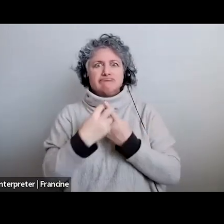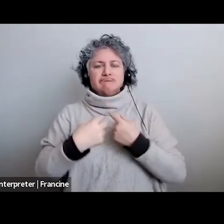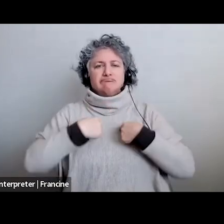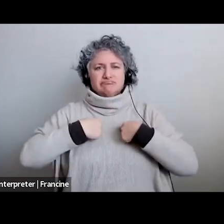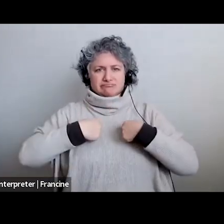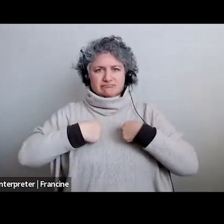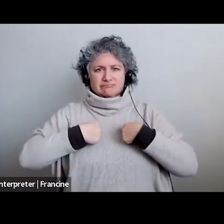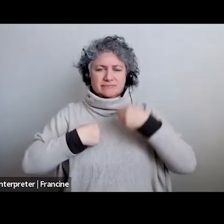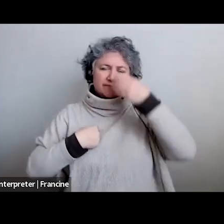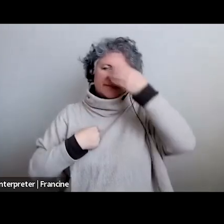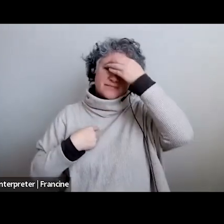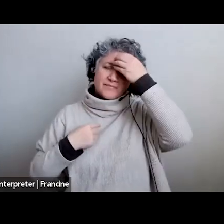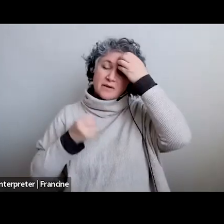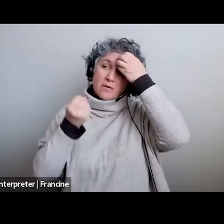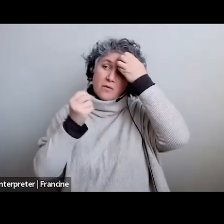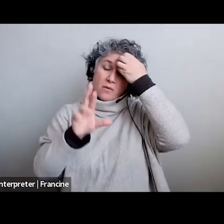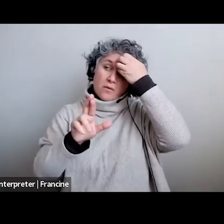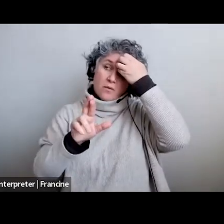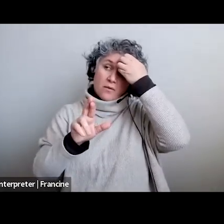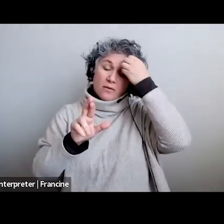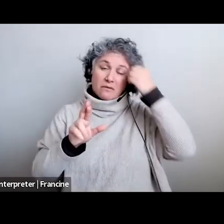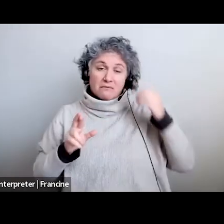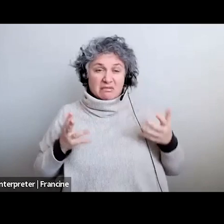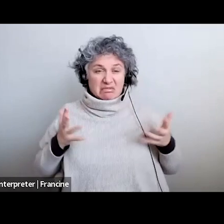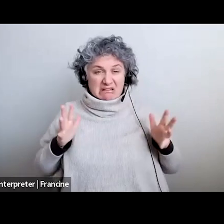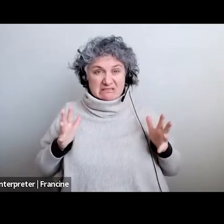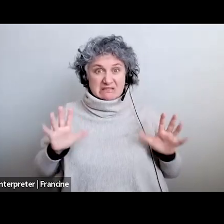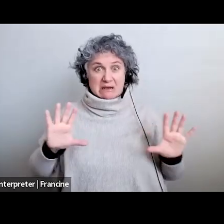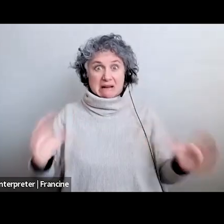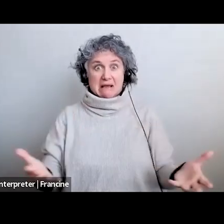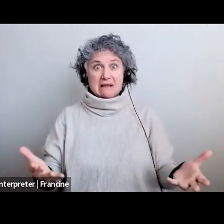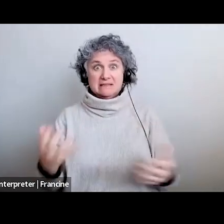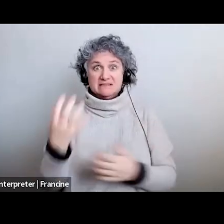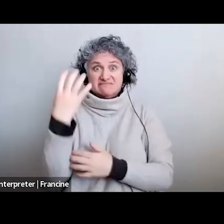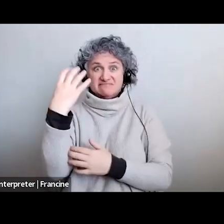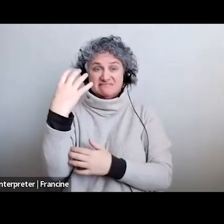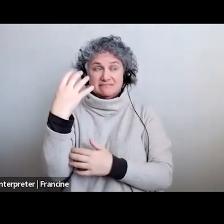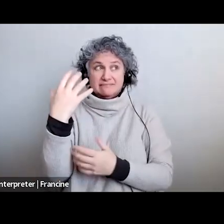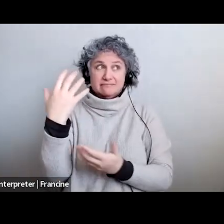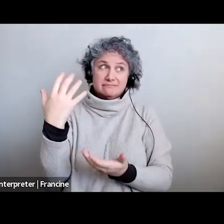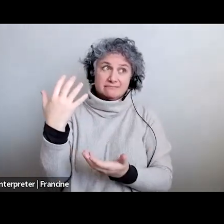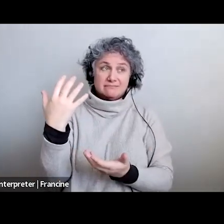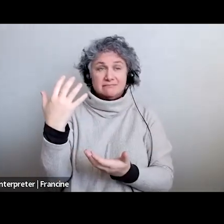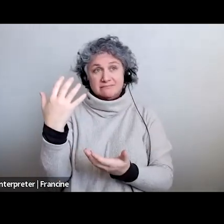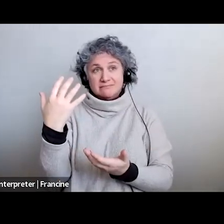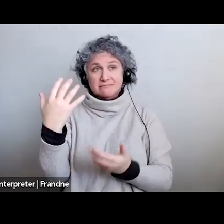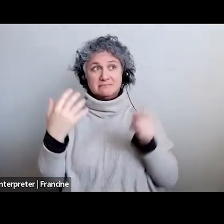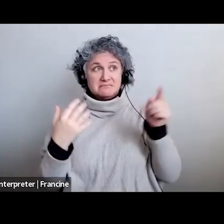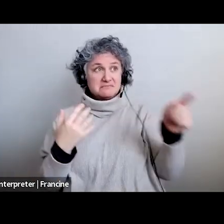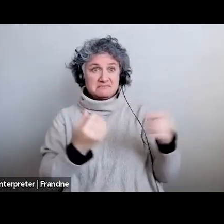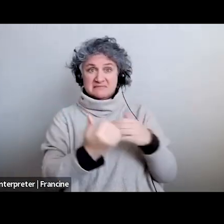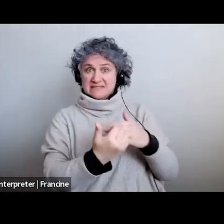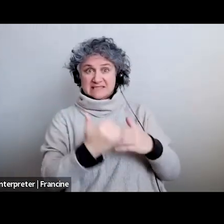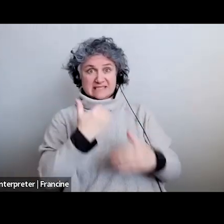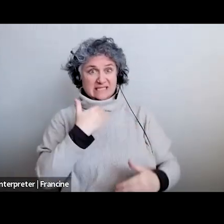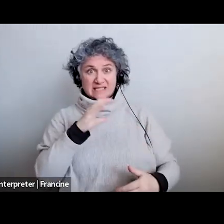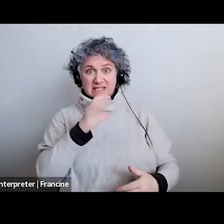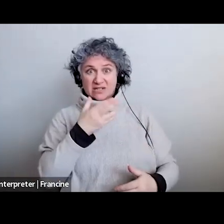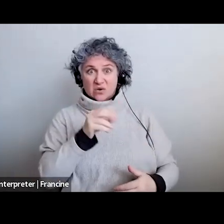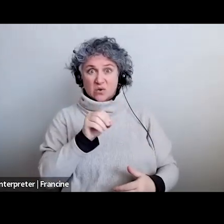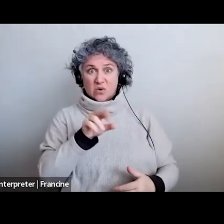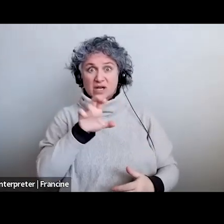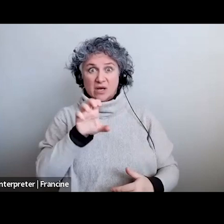um or if that's all you have and that's all you can do and they haven't sent you any choreography to learn